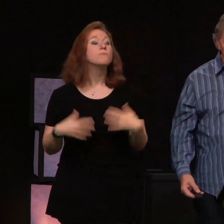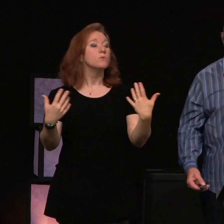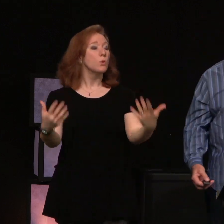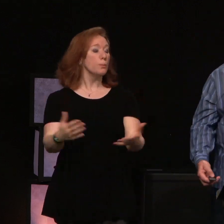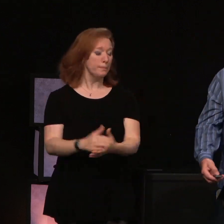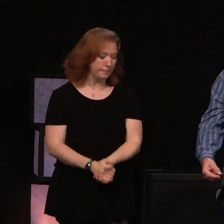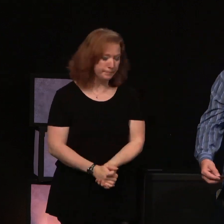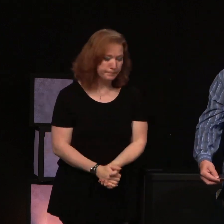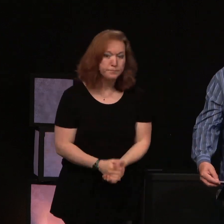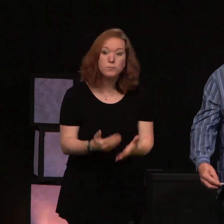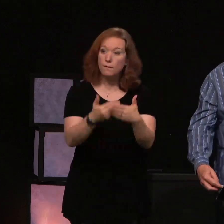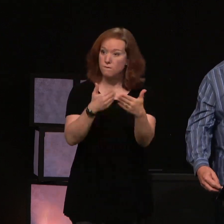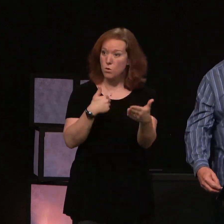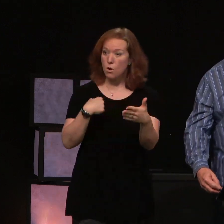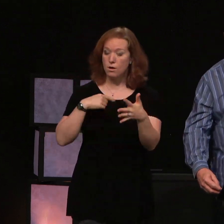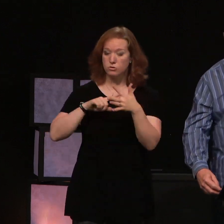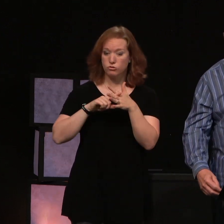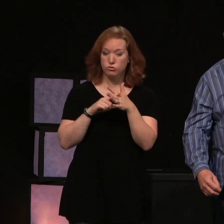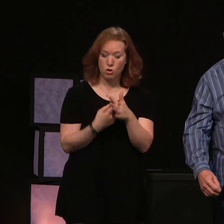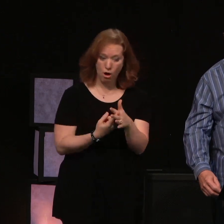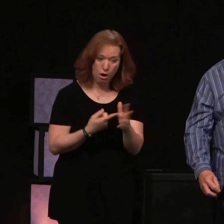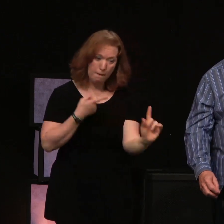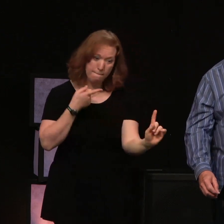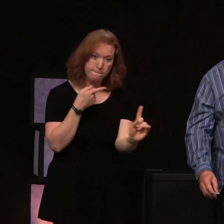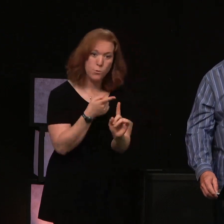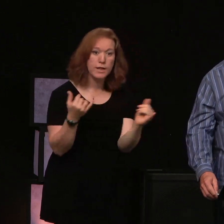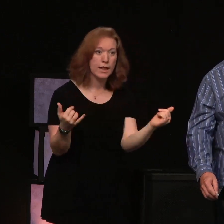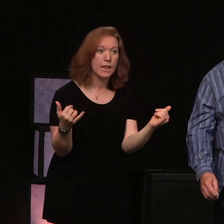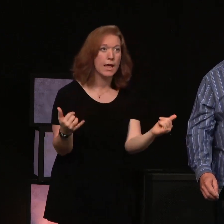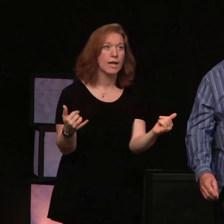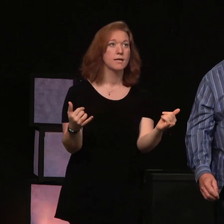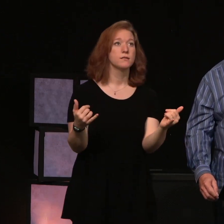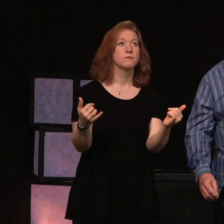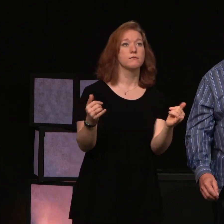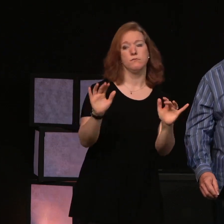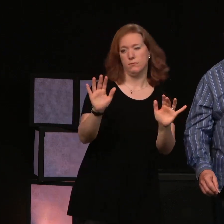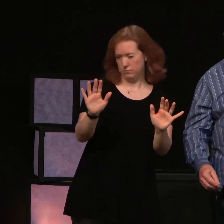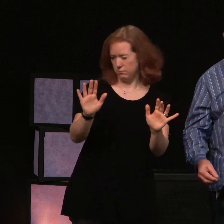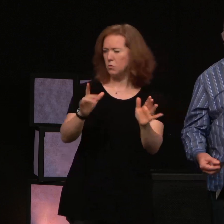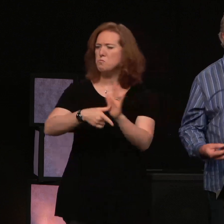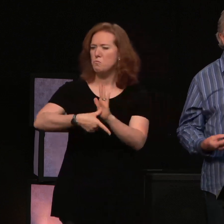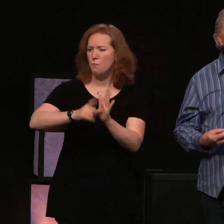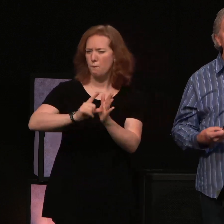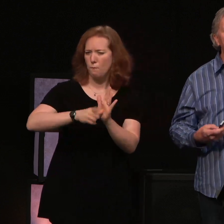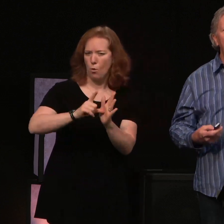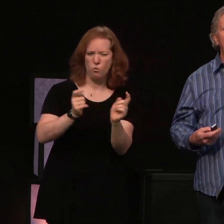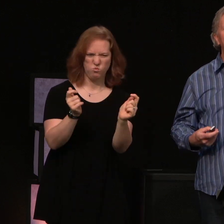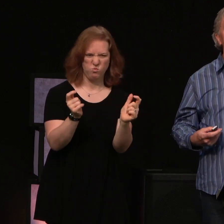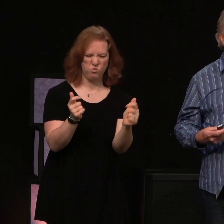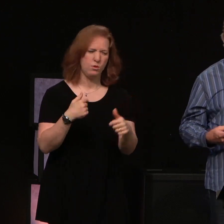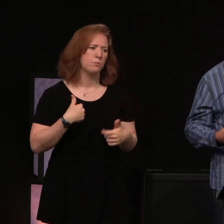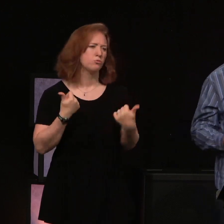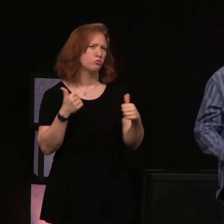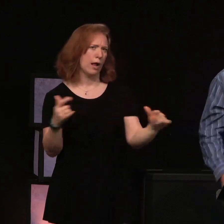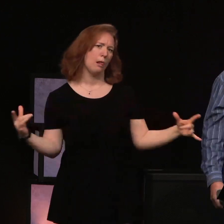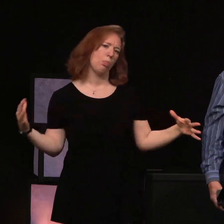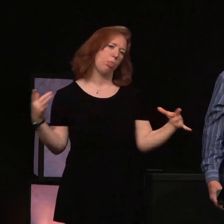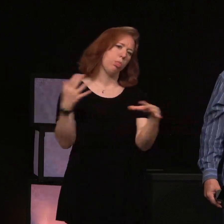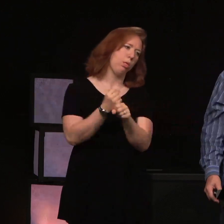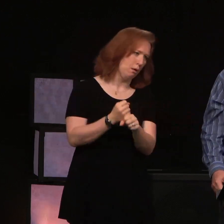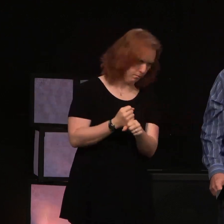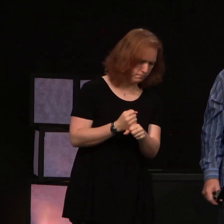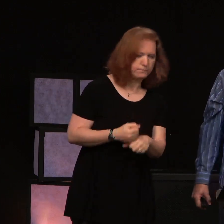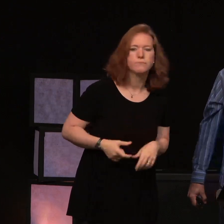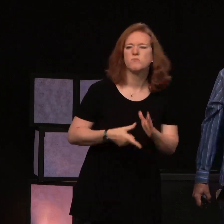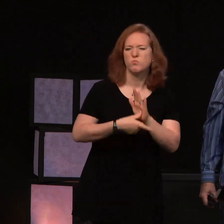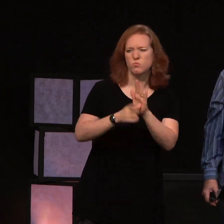So, before I get to the point for the day, let me just review real quickly. I'm going to capsule this as much as I